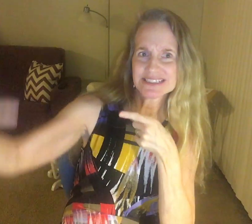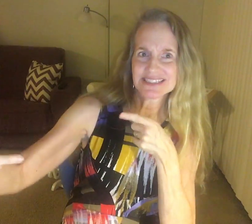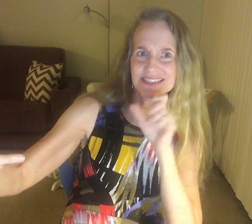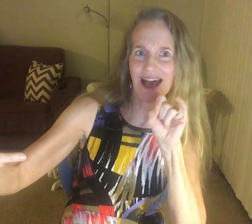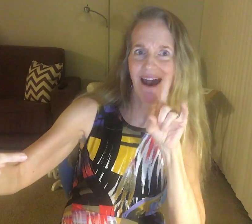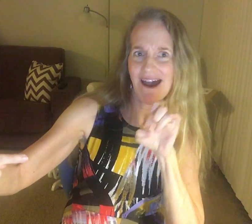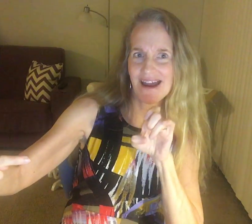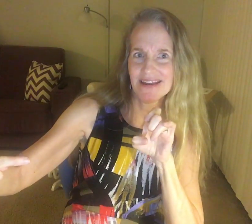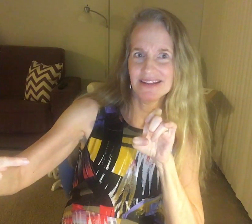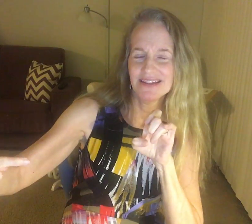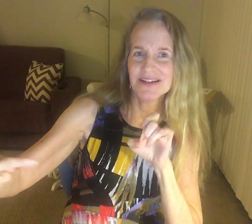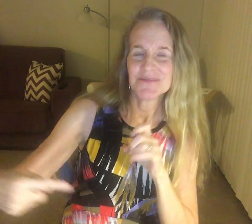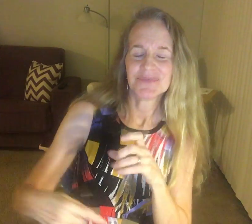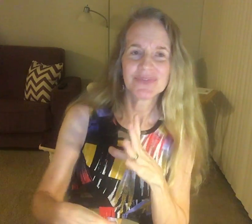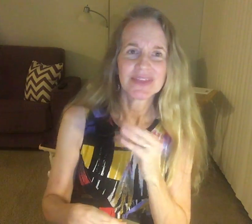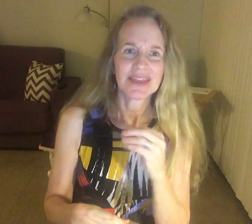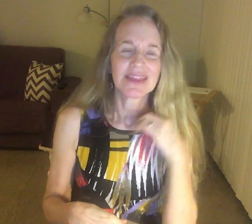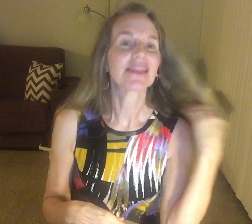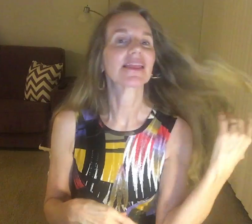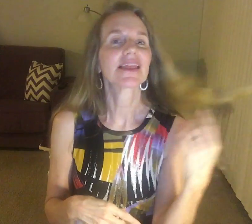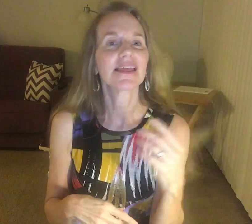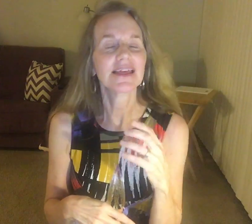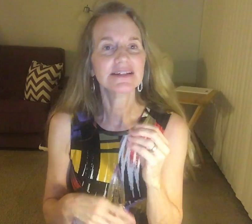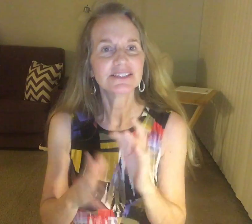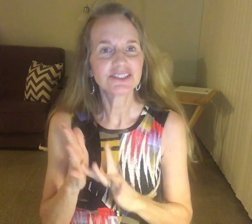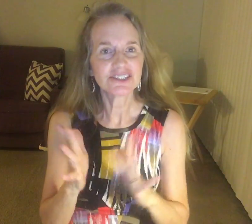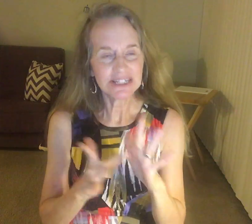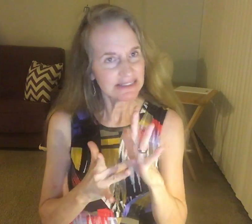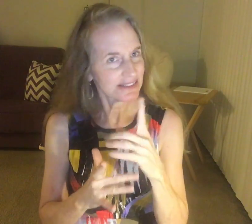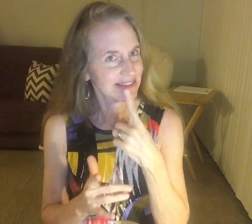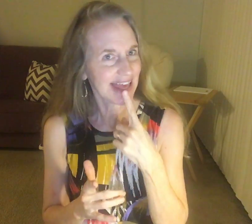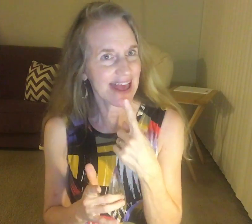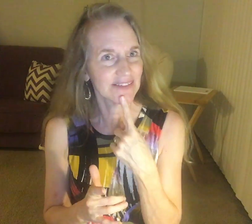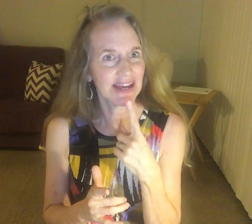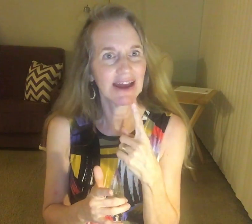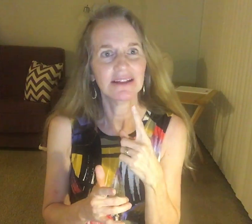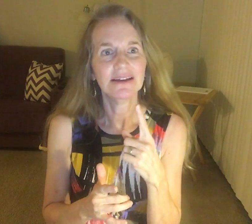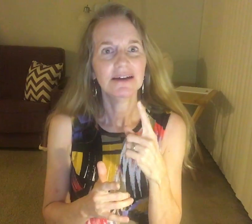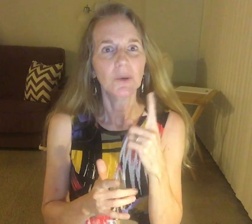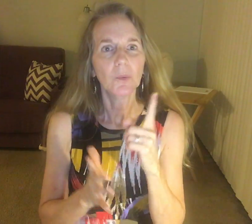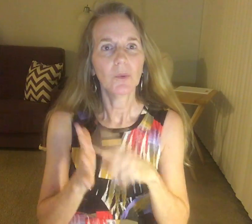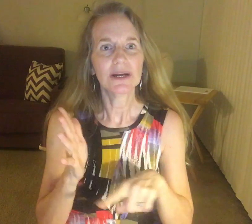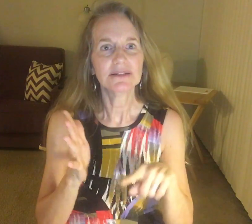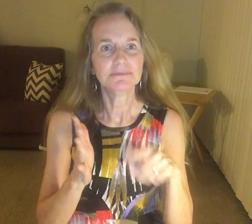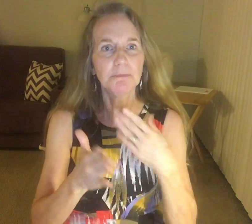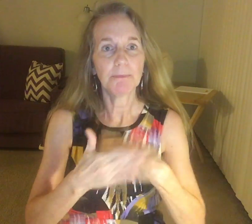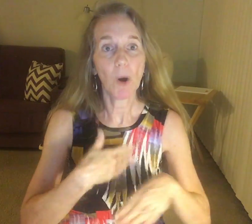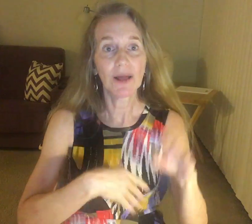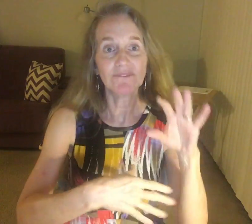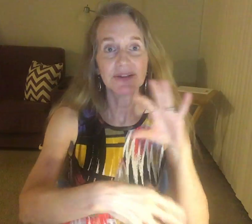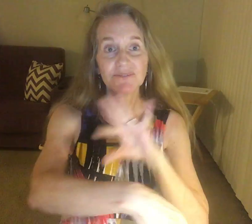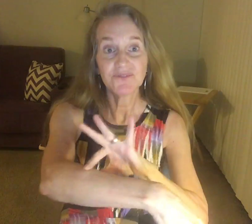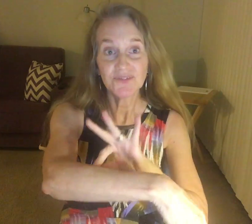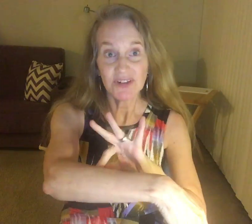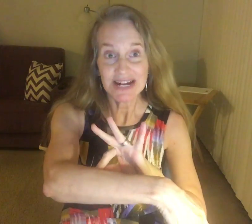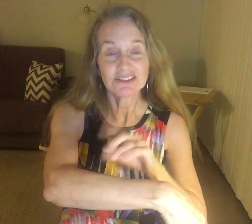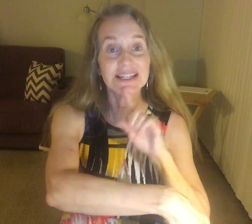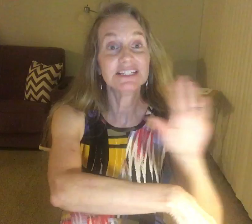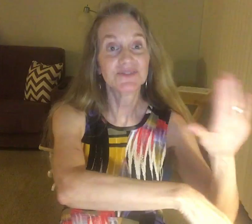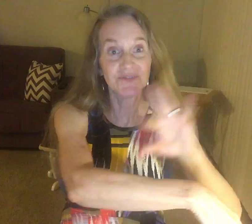side. And, Jesus said, When he's born of the flesh, He's